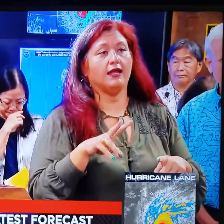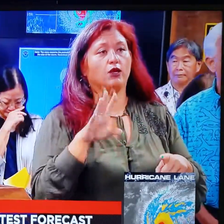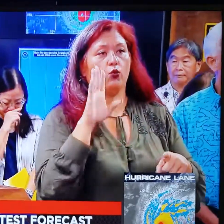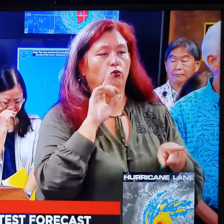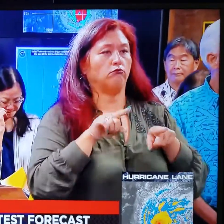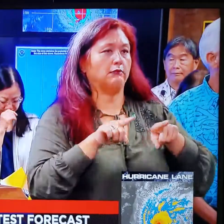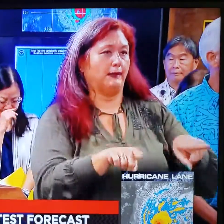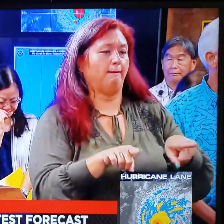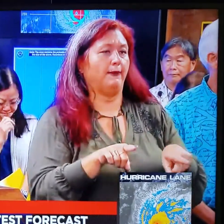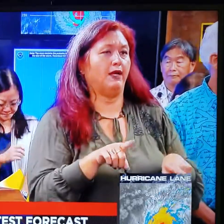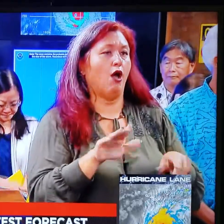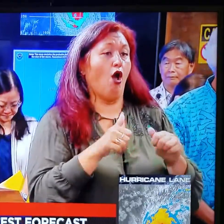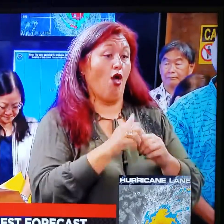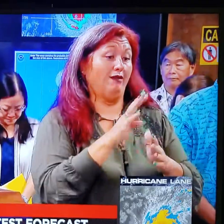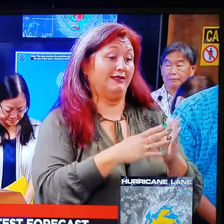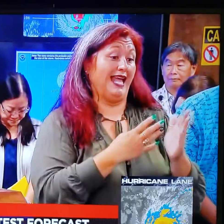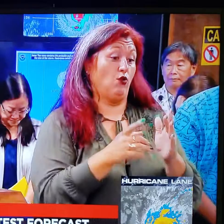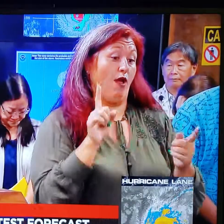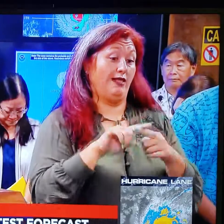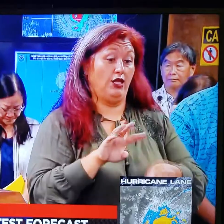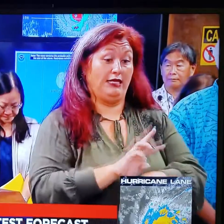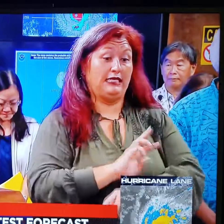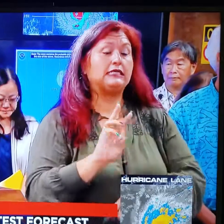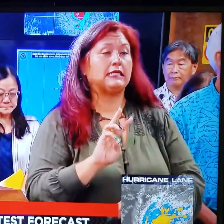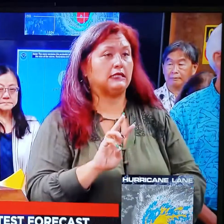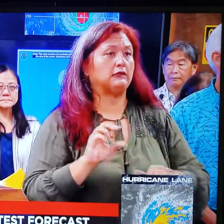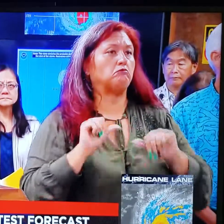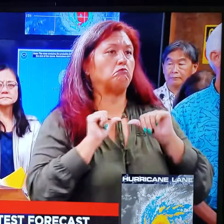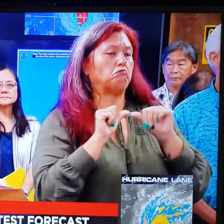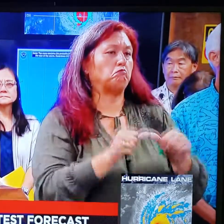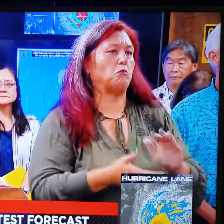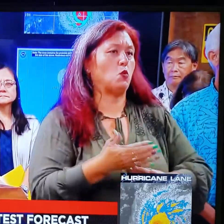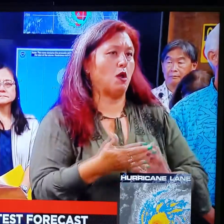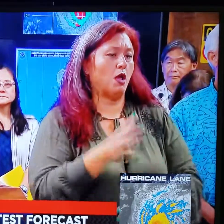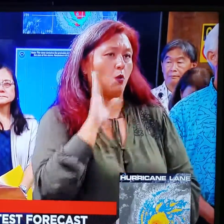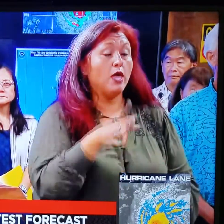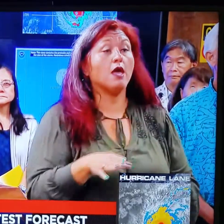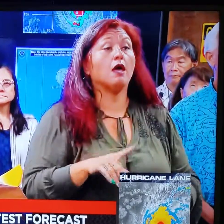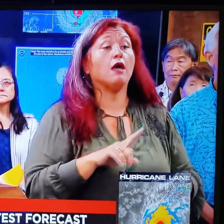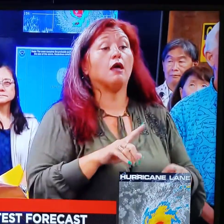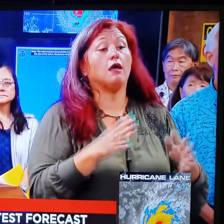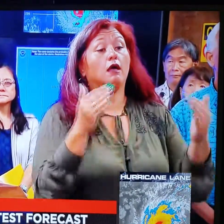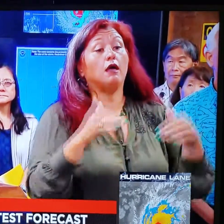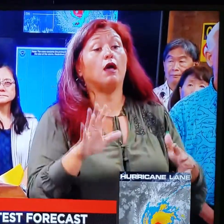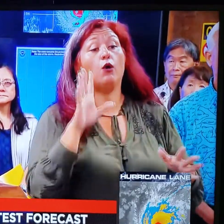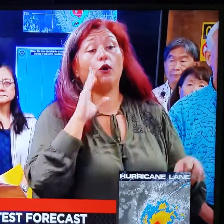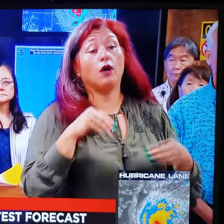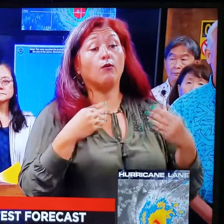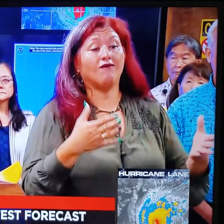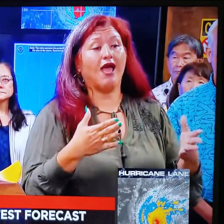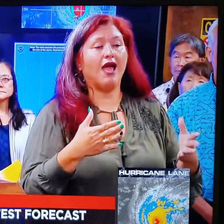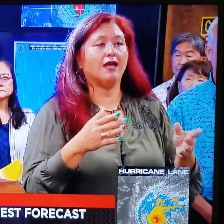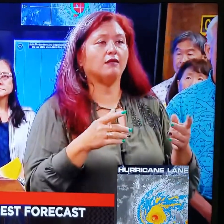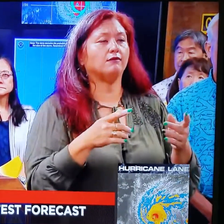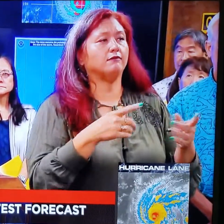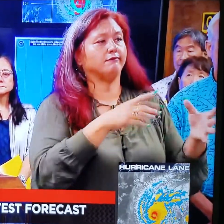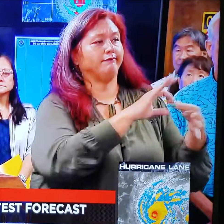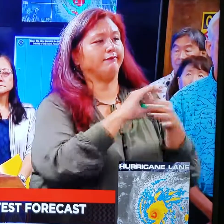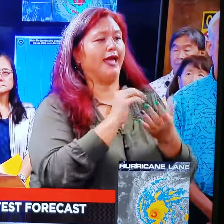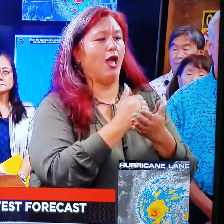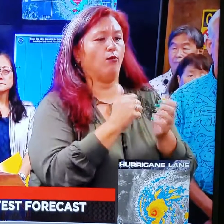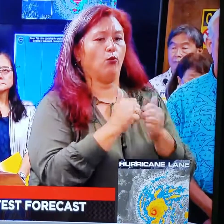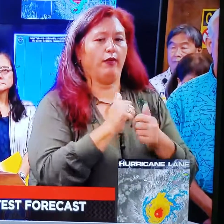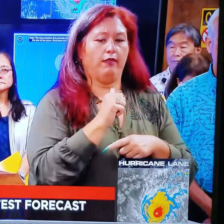parallel that. all trips scheduled up until 6 p.m. will run. We will also be providing, with the assistance of